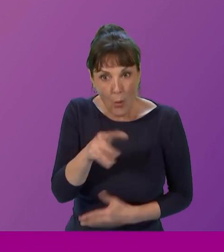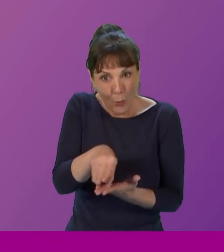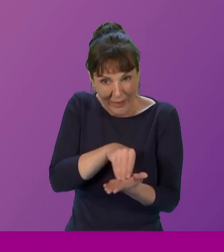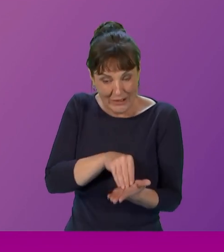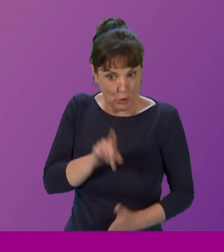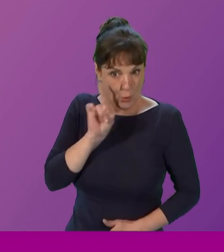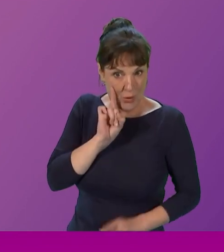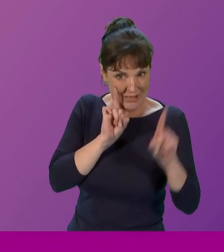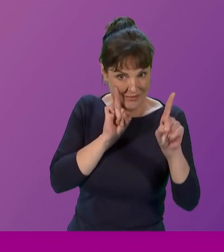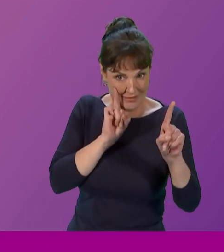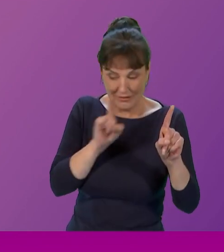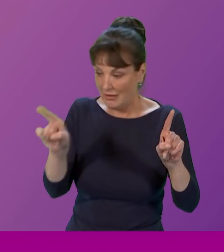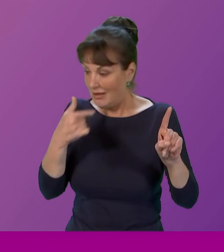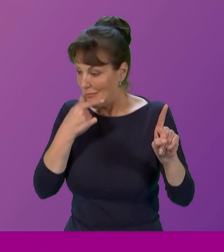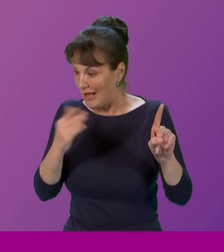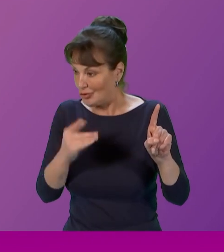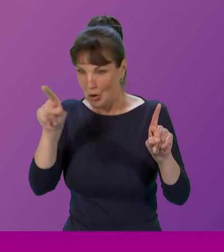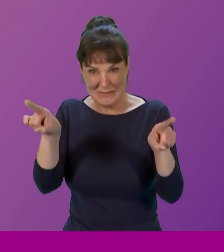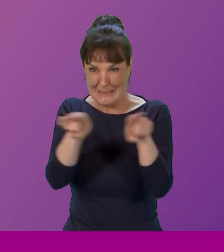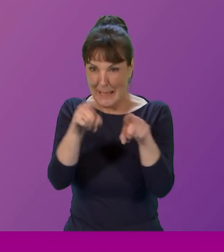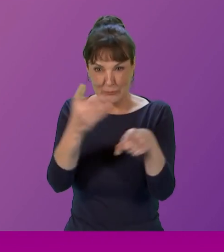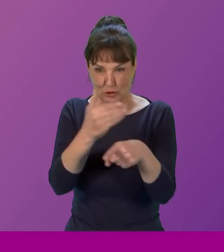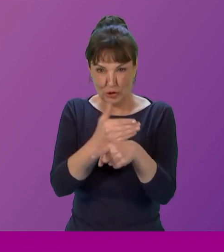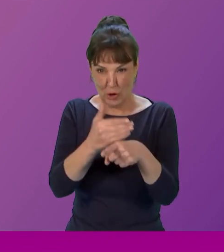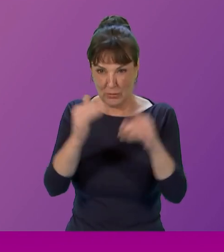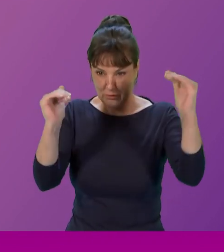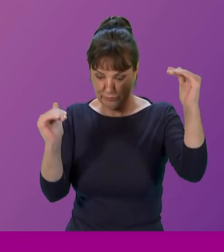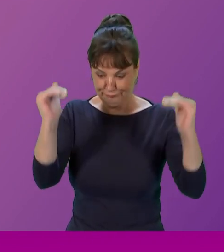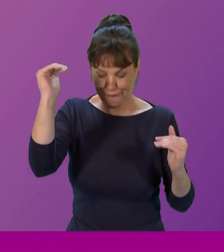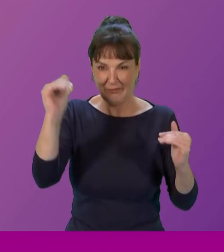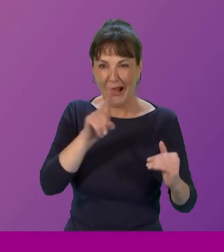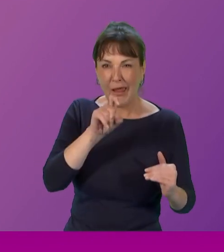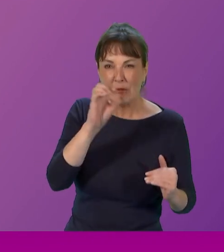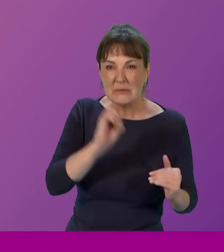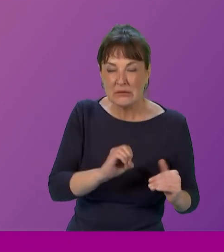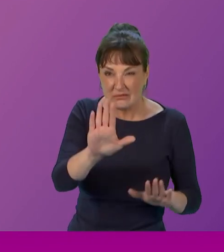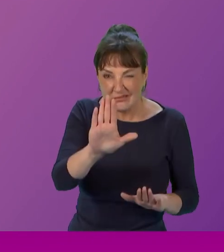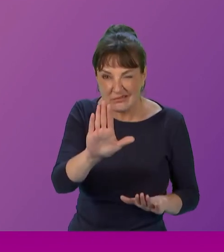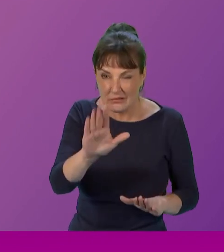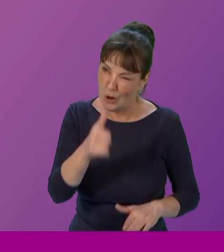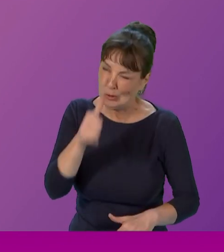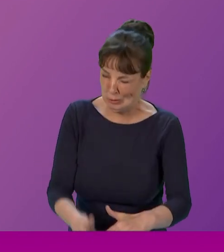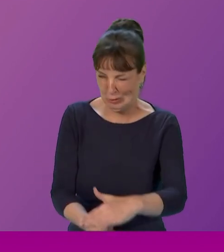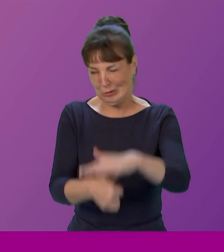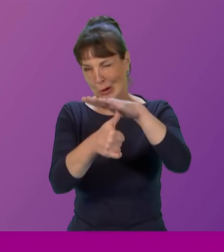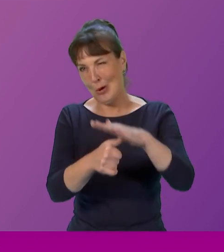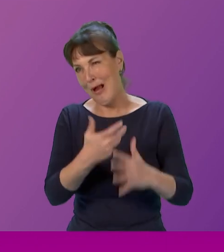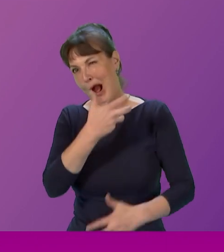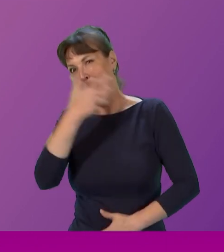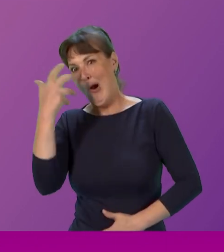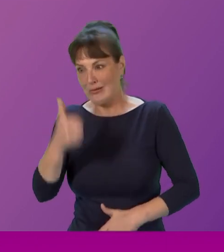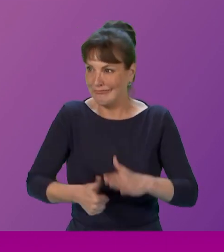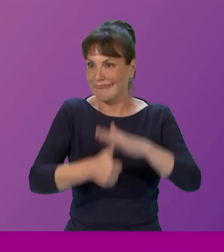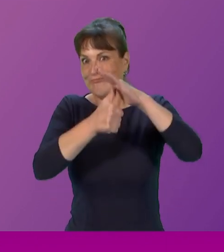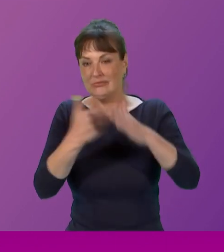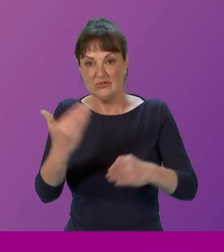peers, only 4% of women sit at the top of top of business jobs. So we've got a lot of work to do. I've